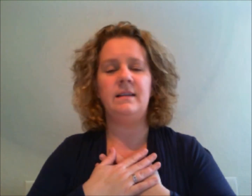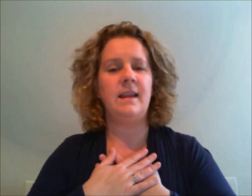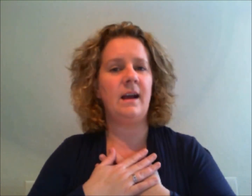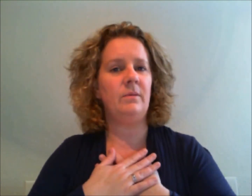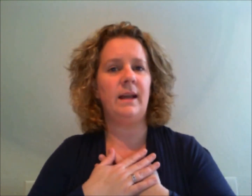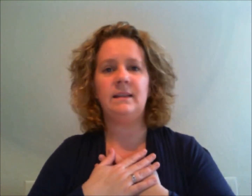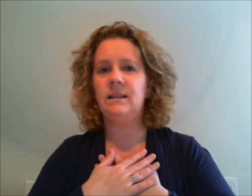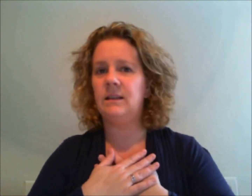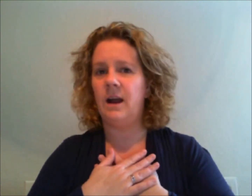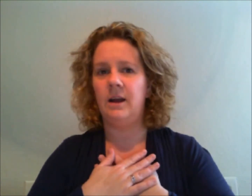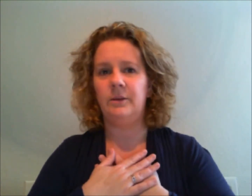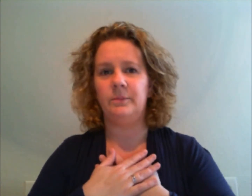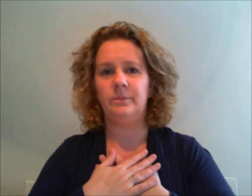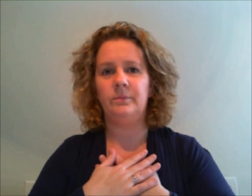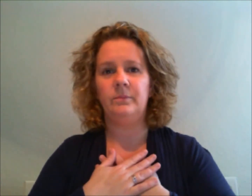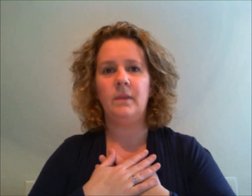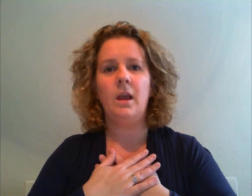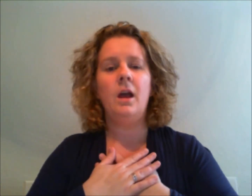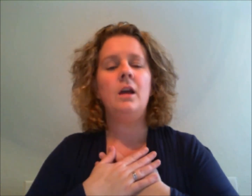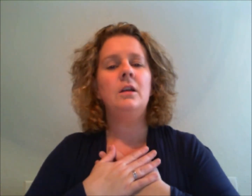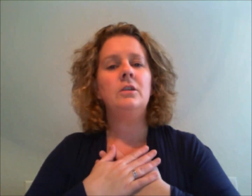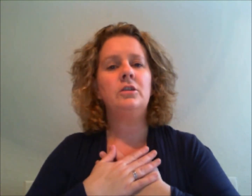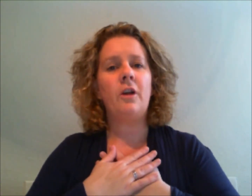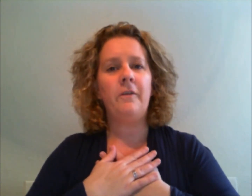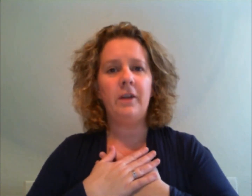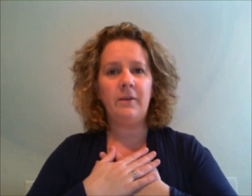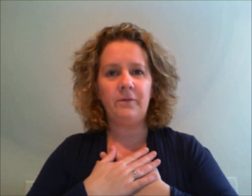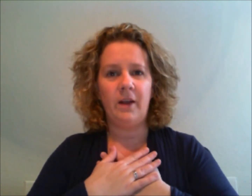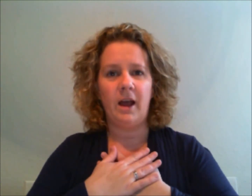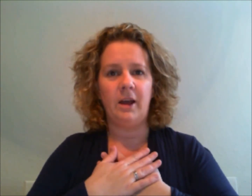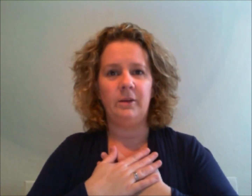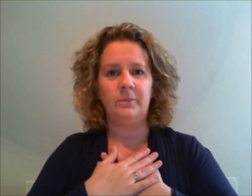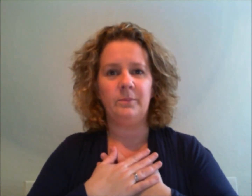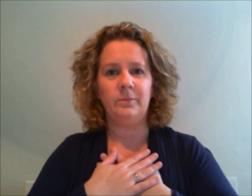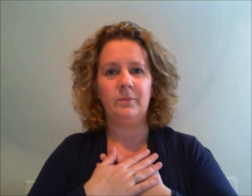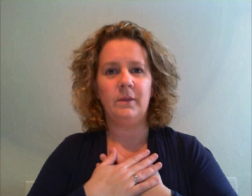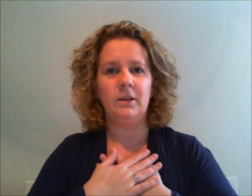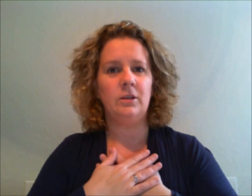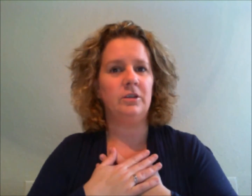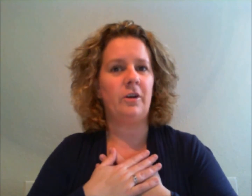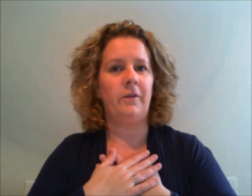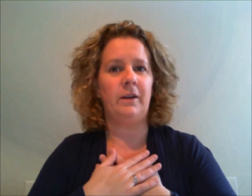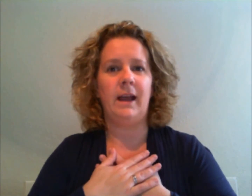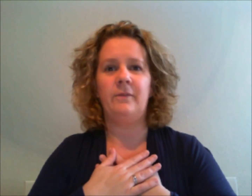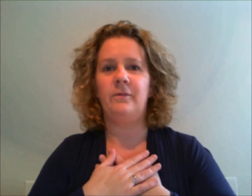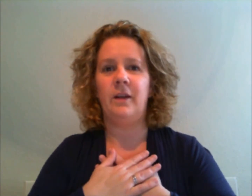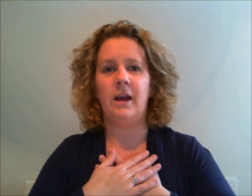now let it go soften and flow soften and flow